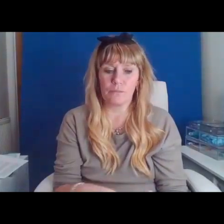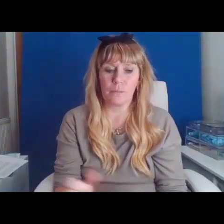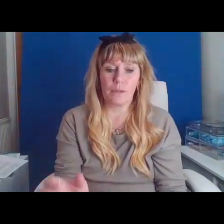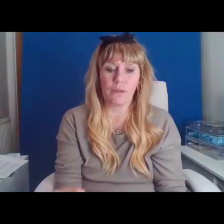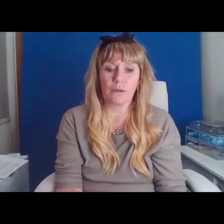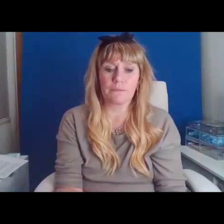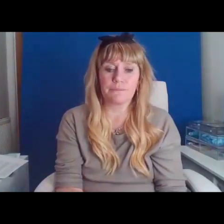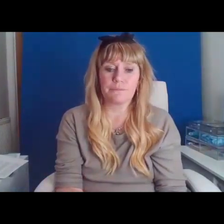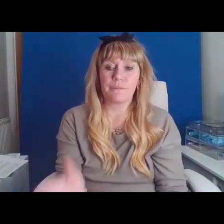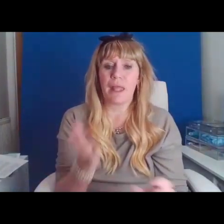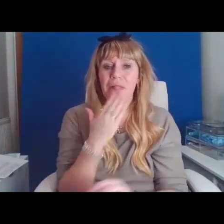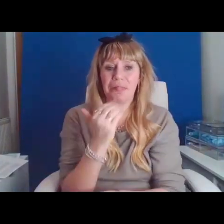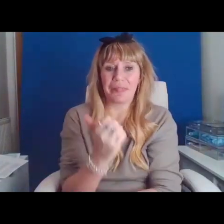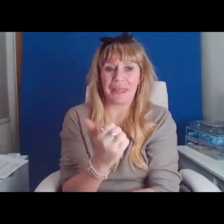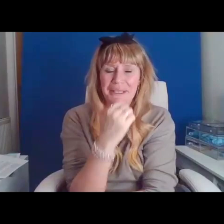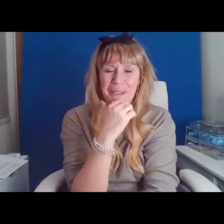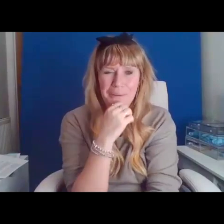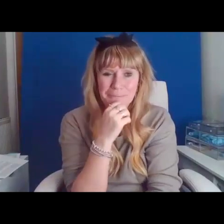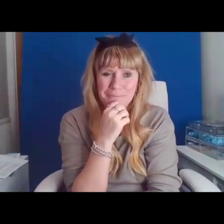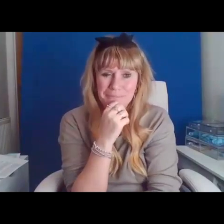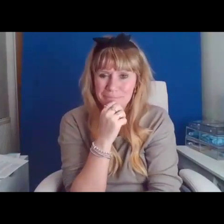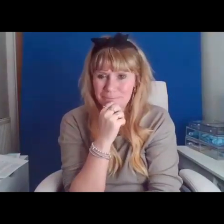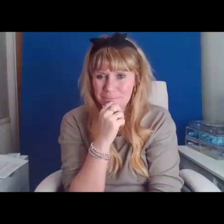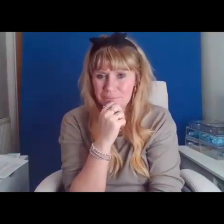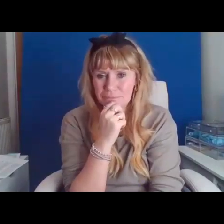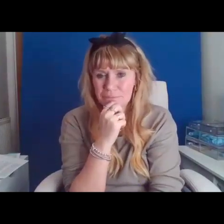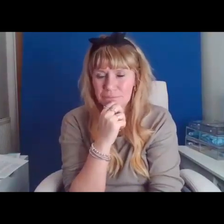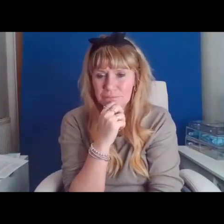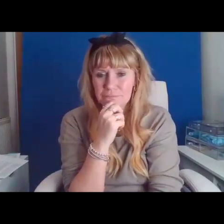Thank you. Okay.